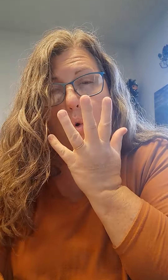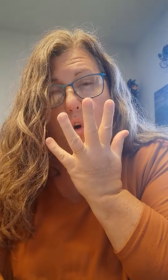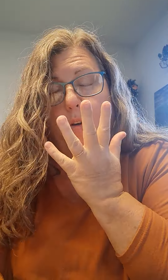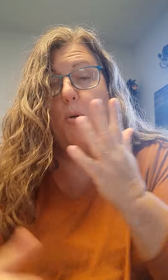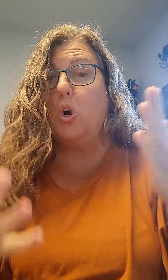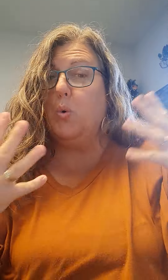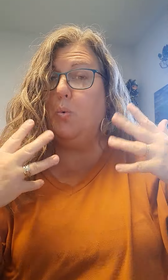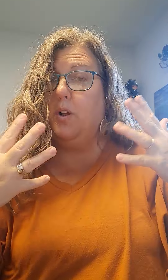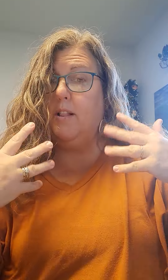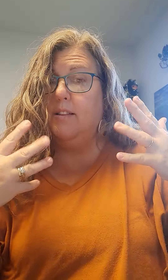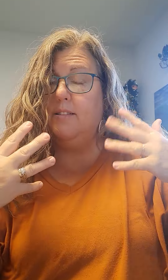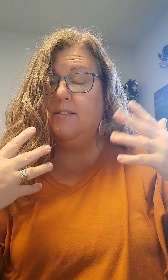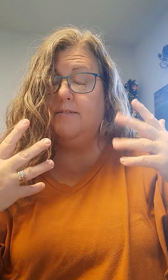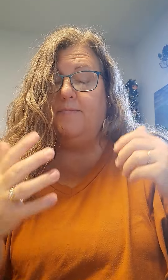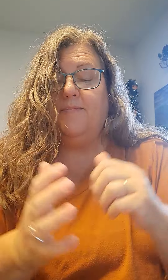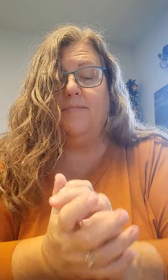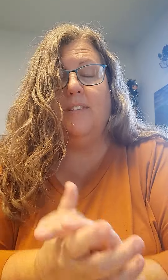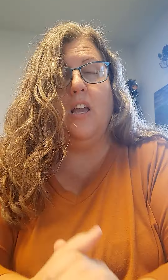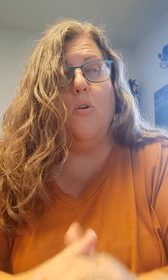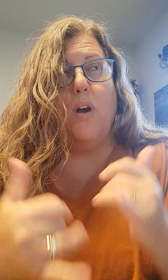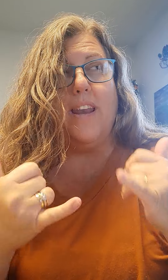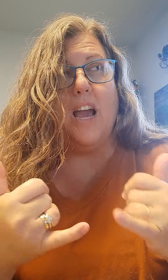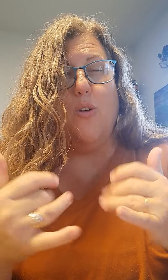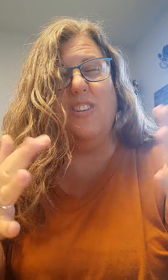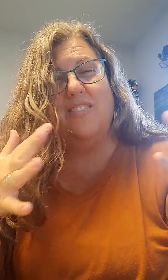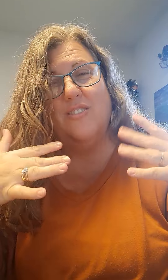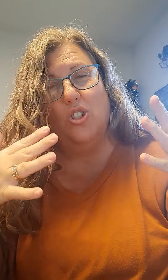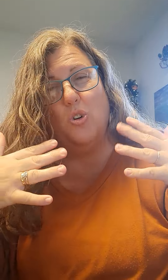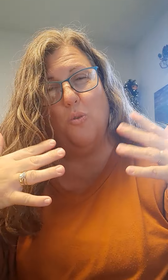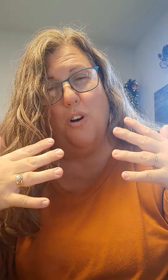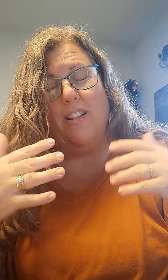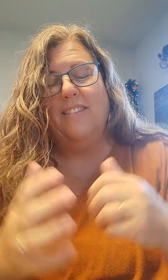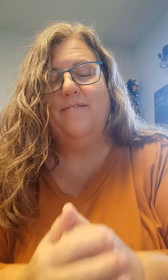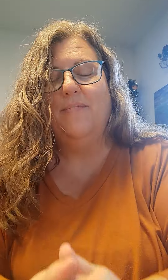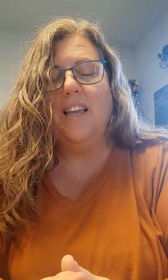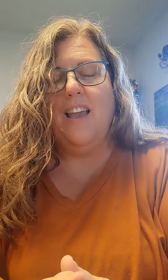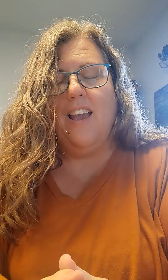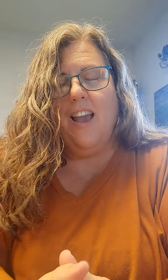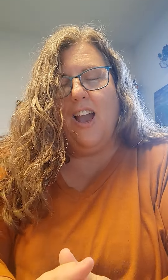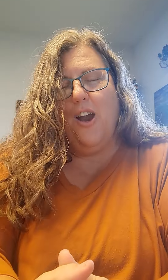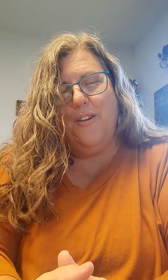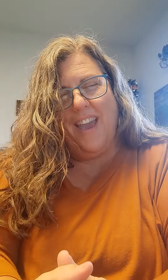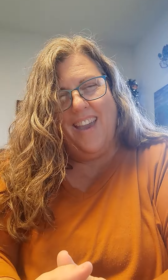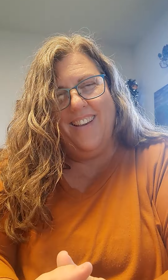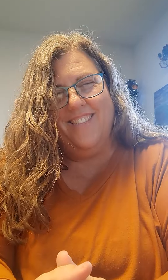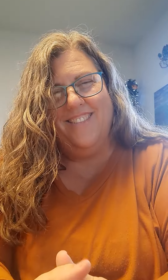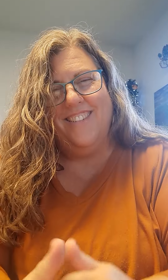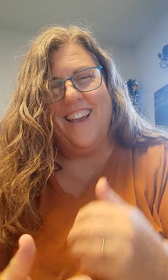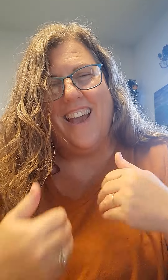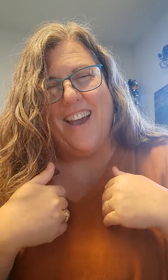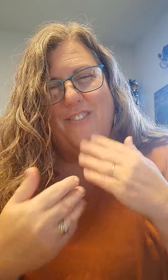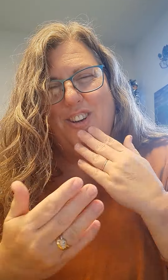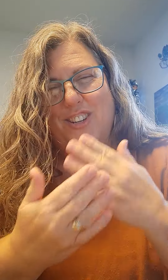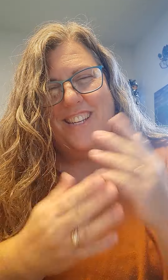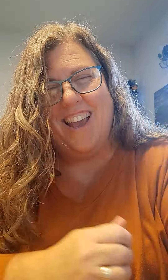warm, or cool. Right now, it's cool. Okay, have a good day.